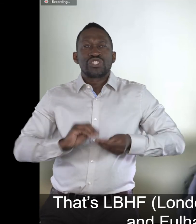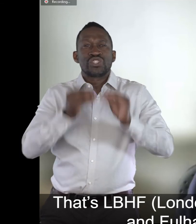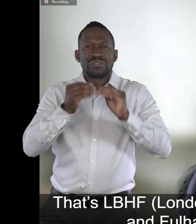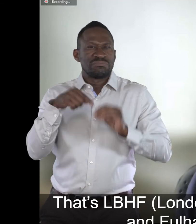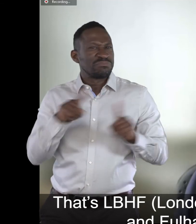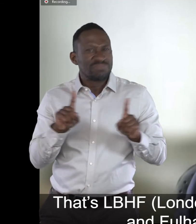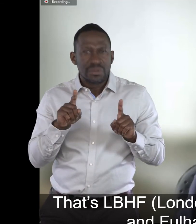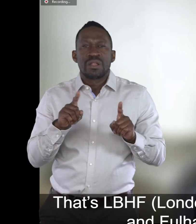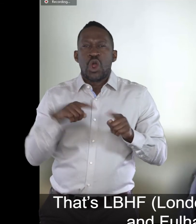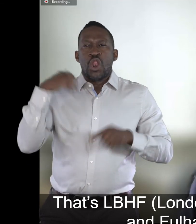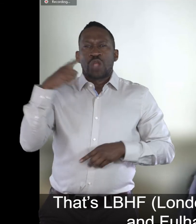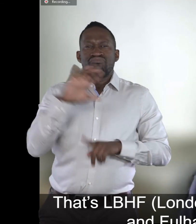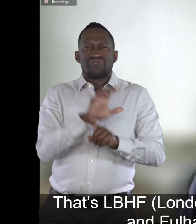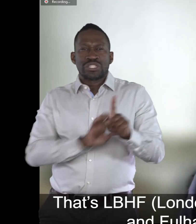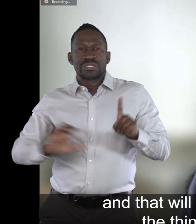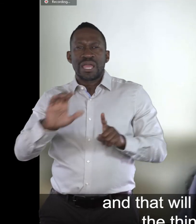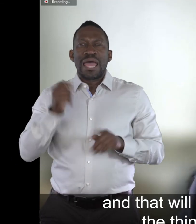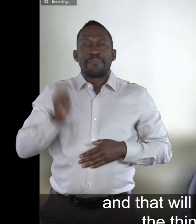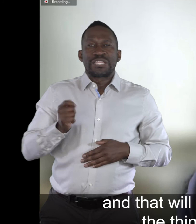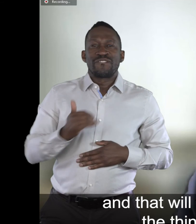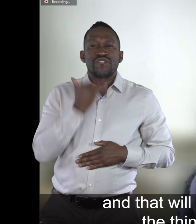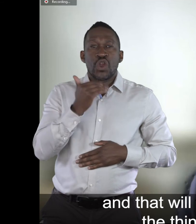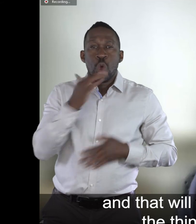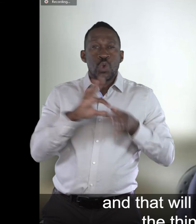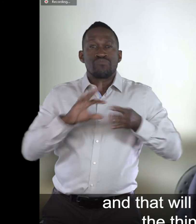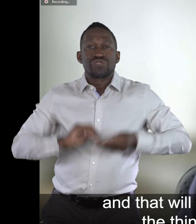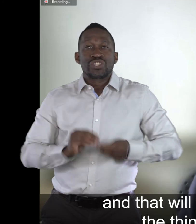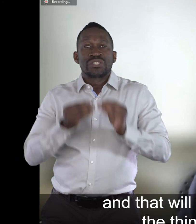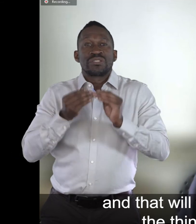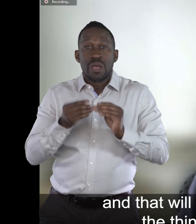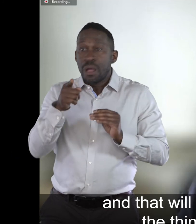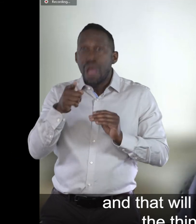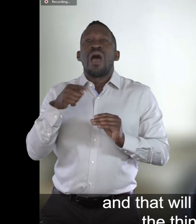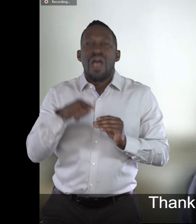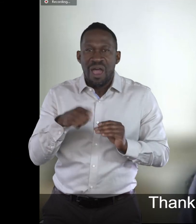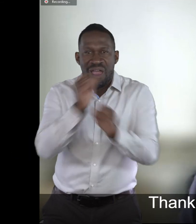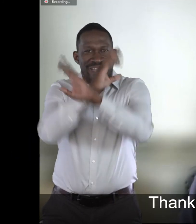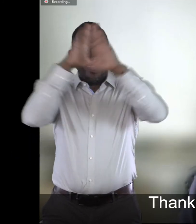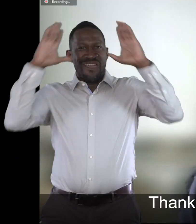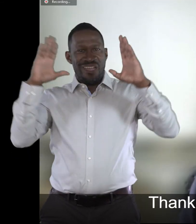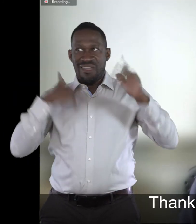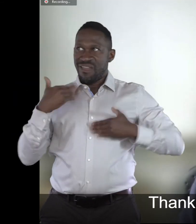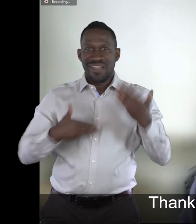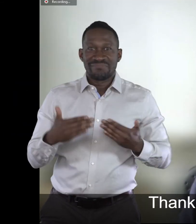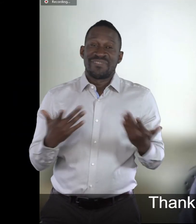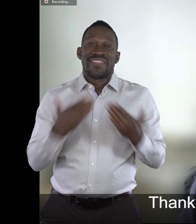London Borough Hammersmith and Fulham co-production and that will take you straight to all the things we're doing. Thank you very much.